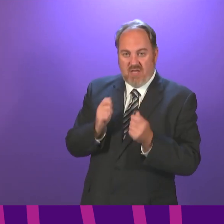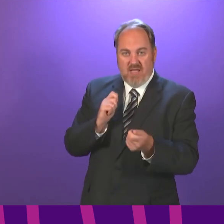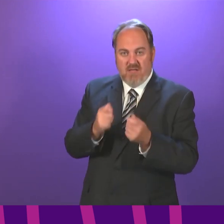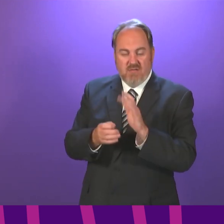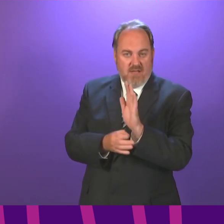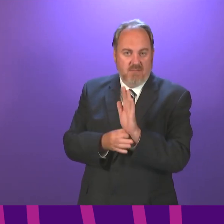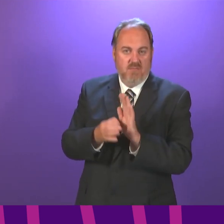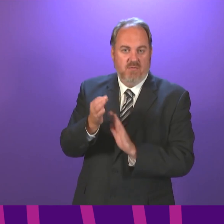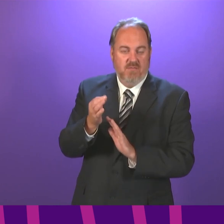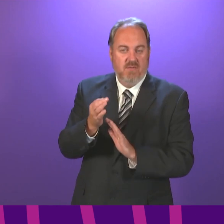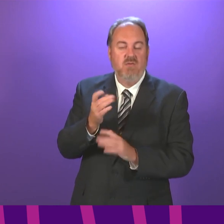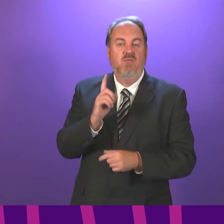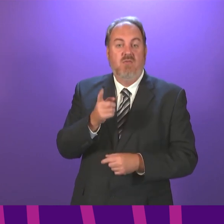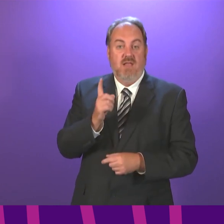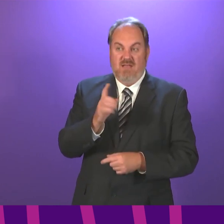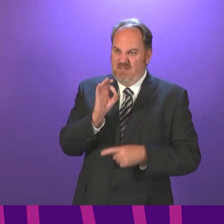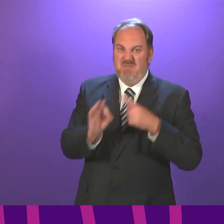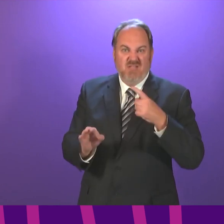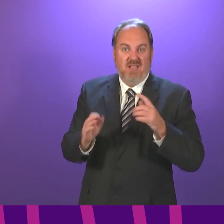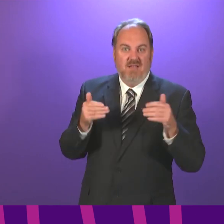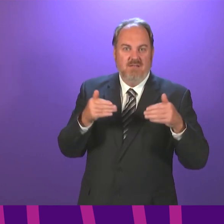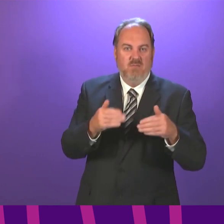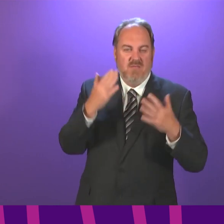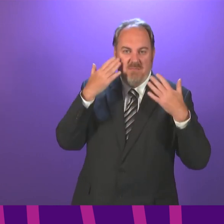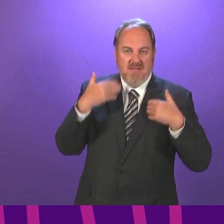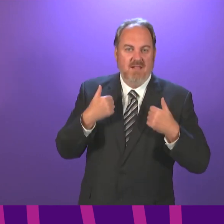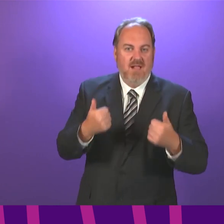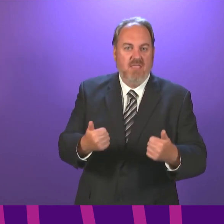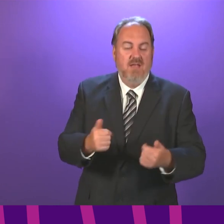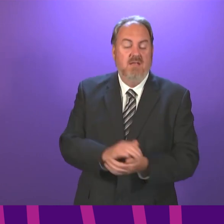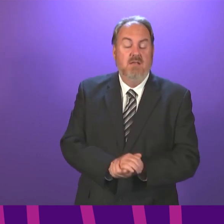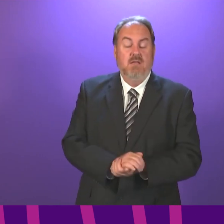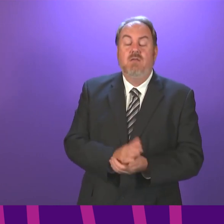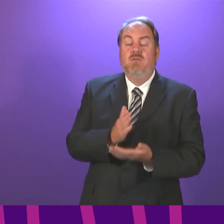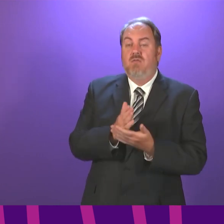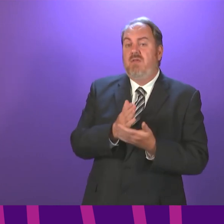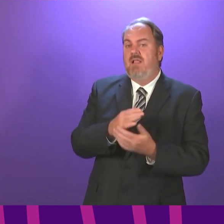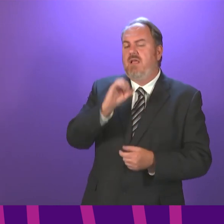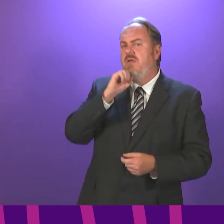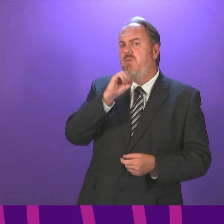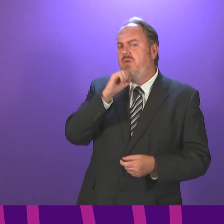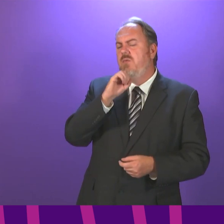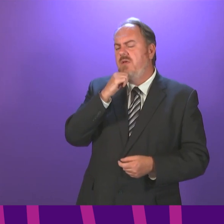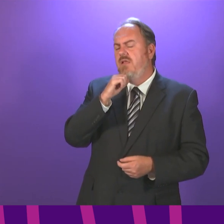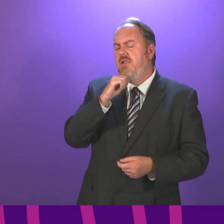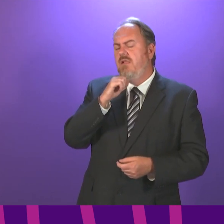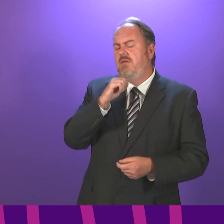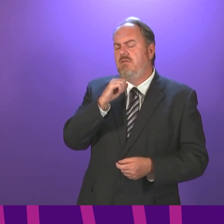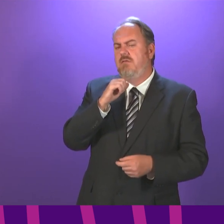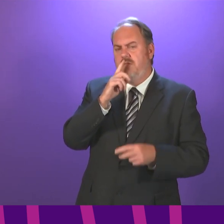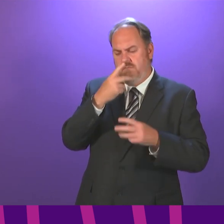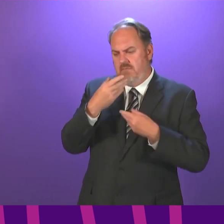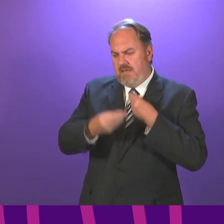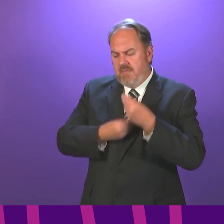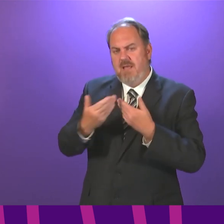importance in the field of mental health. I very much agree with the premise of the question. As I say, I will make sure in more detail on exactly what is being done as